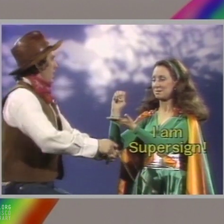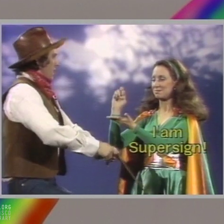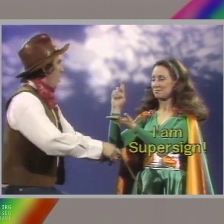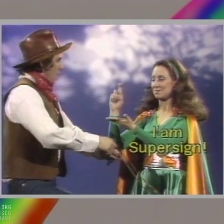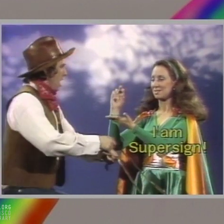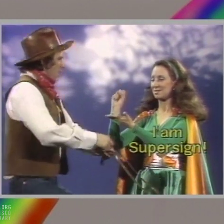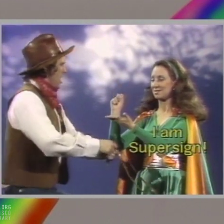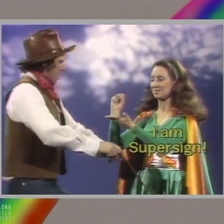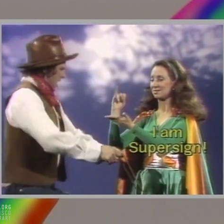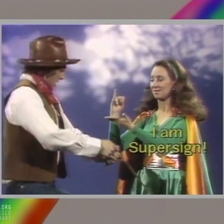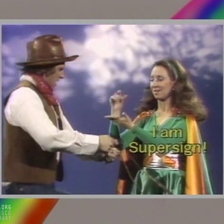Sign.